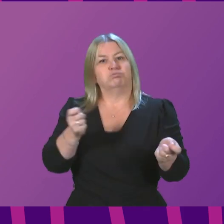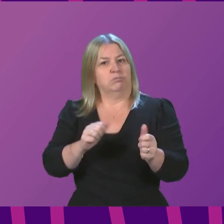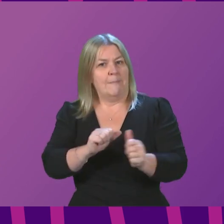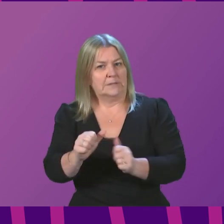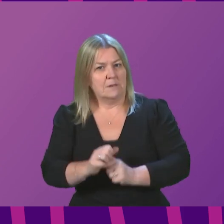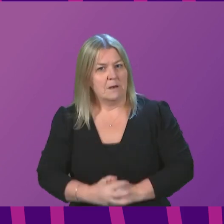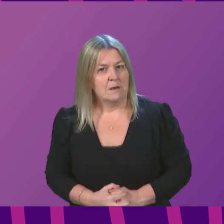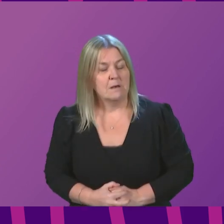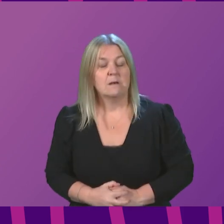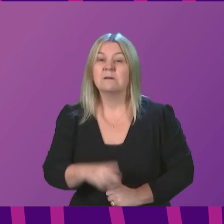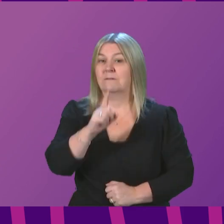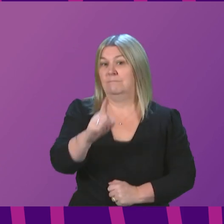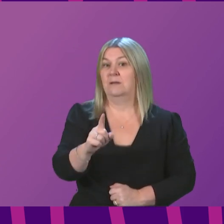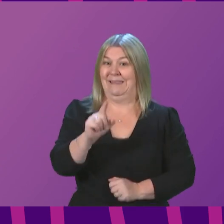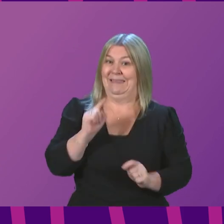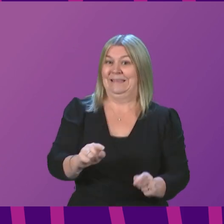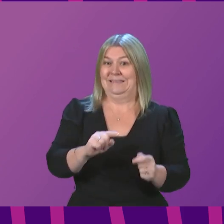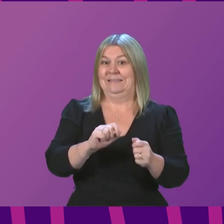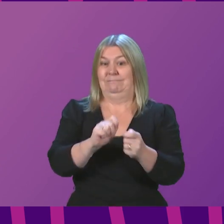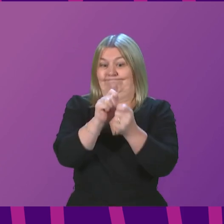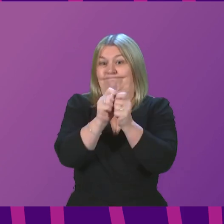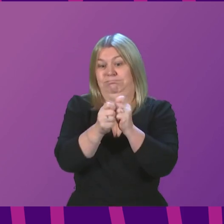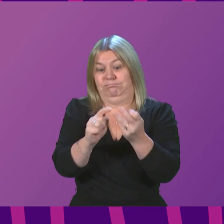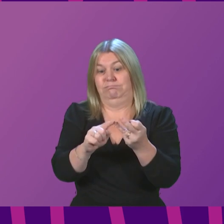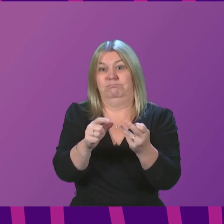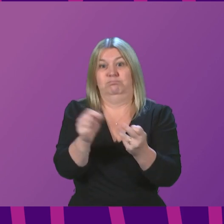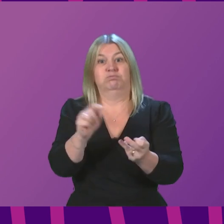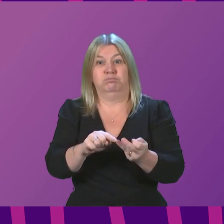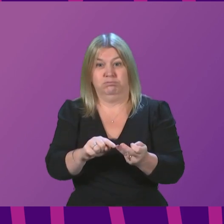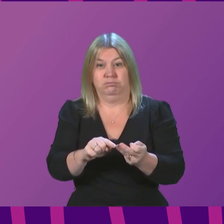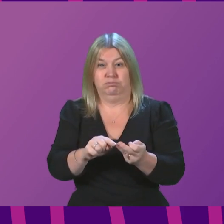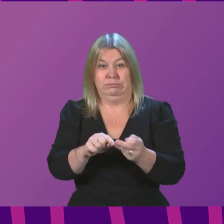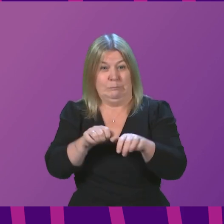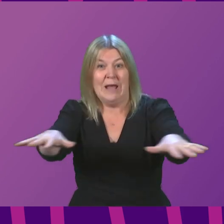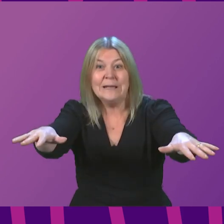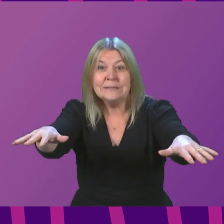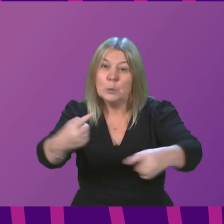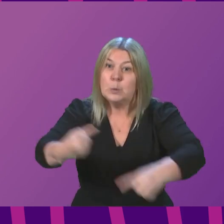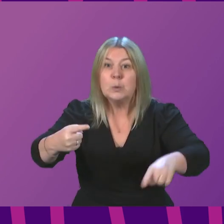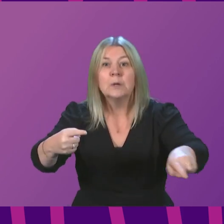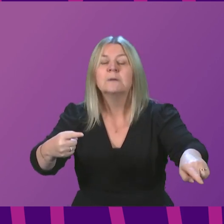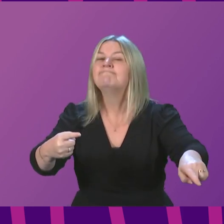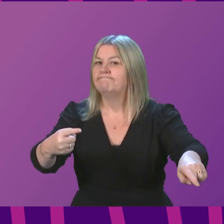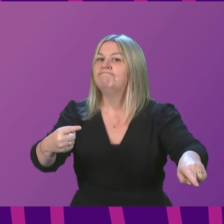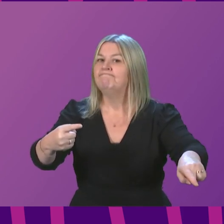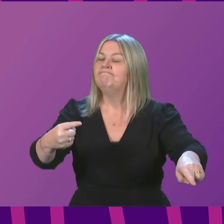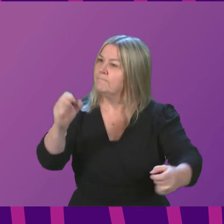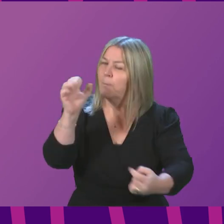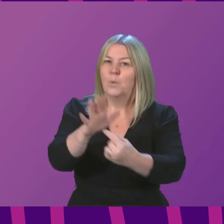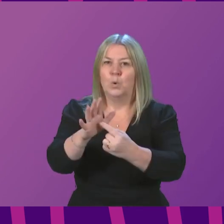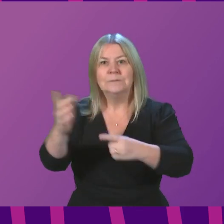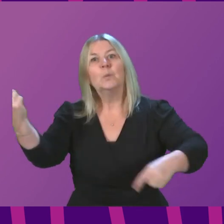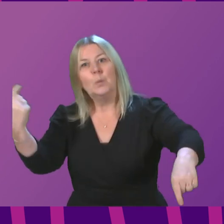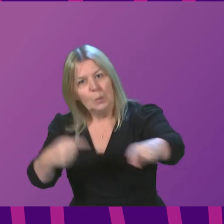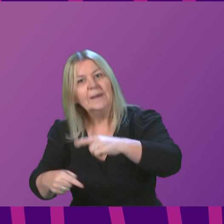Given the speed and extent of the transmission we are experiencing now, it is really vital that we all continue to